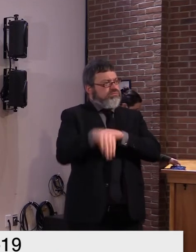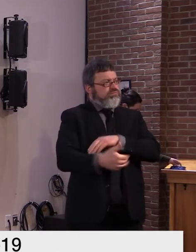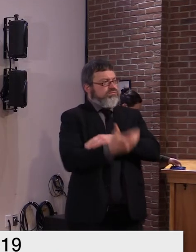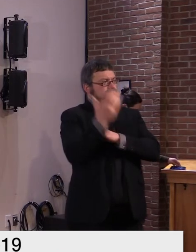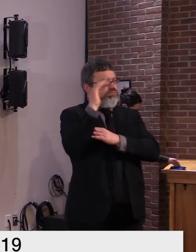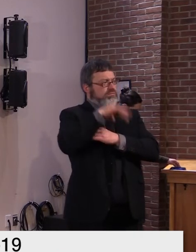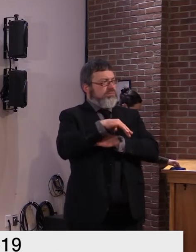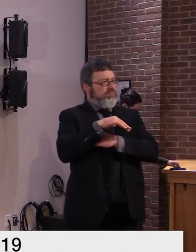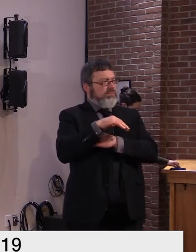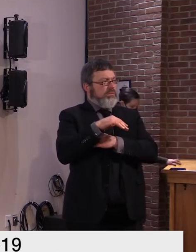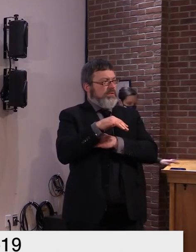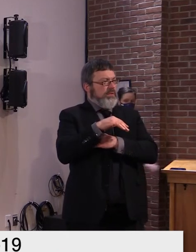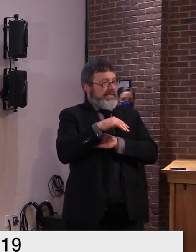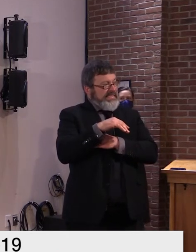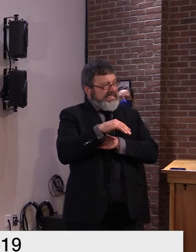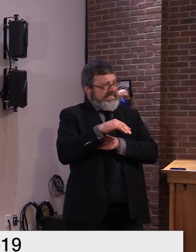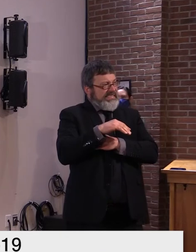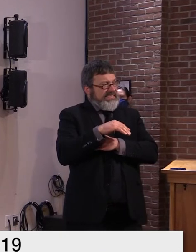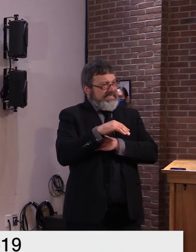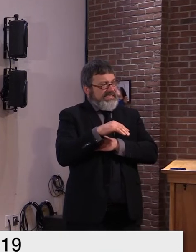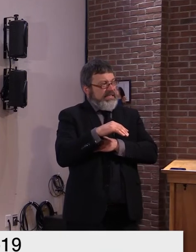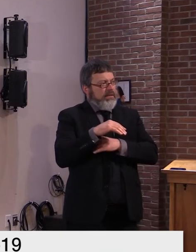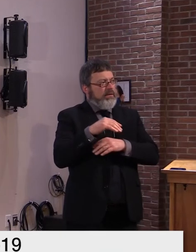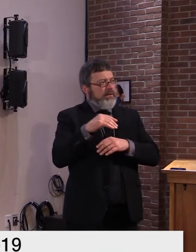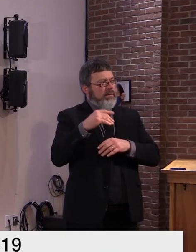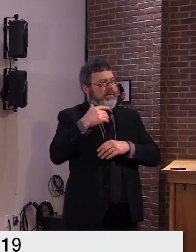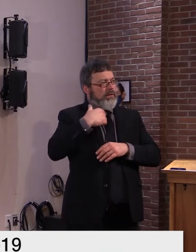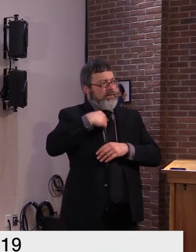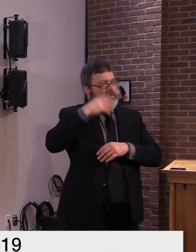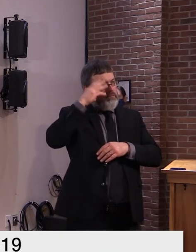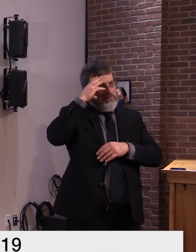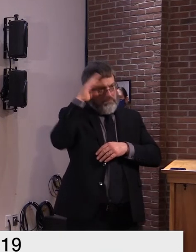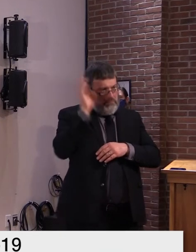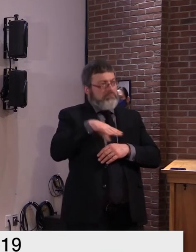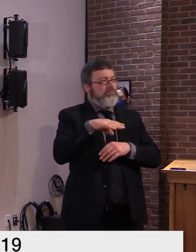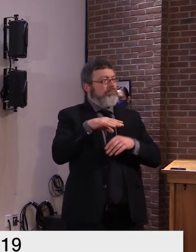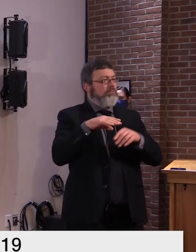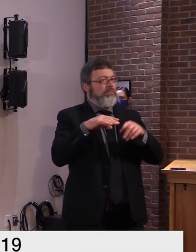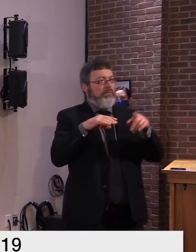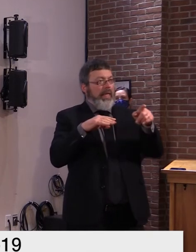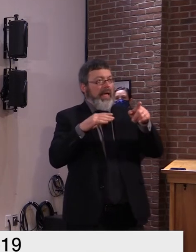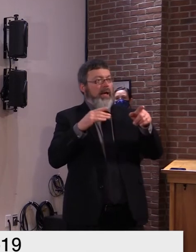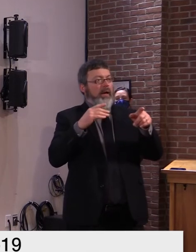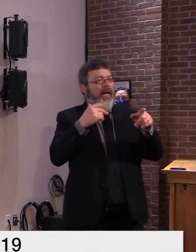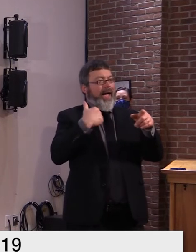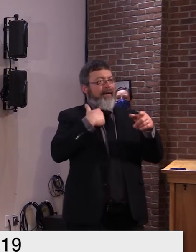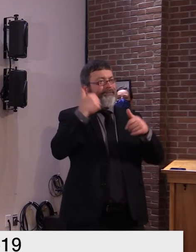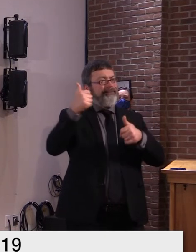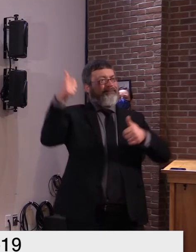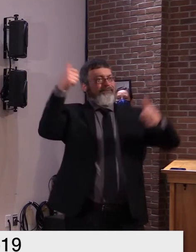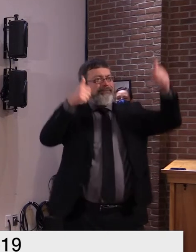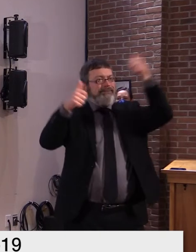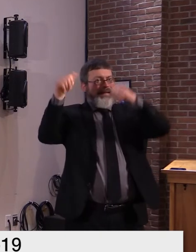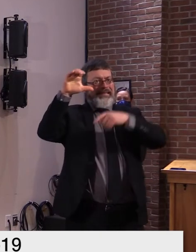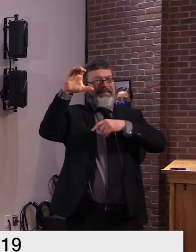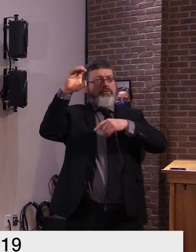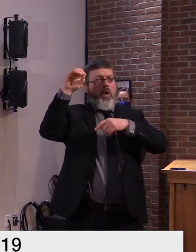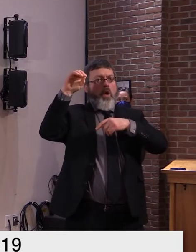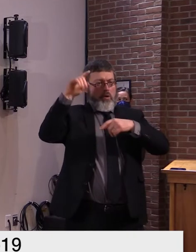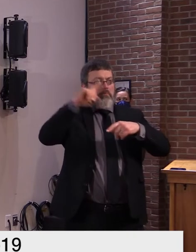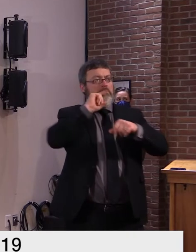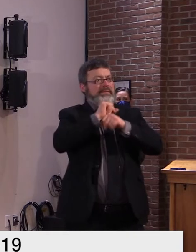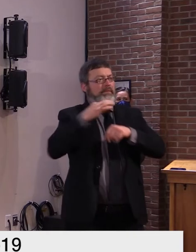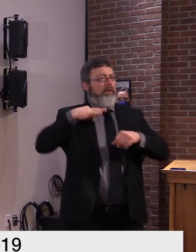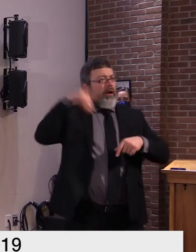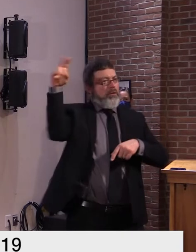organizations nurses uh coming in and helping out uvmmc has been uh critical in